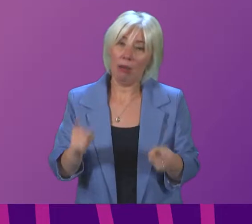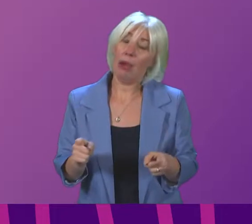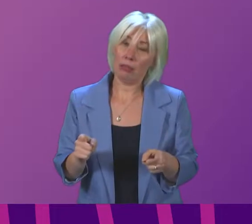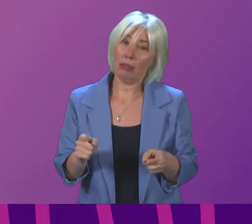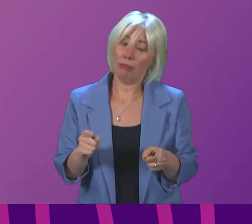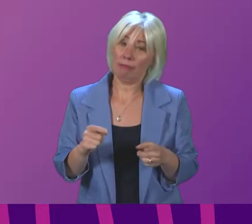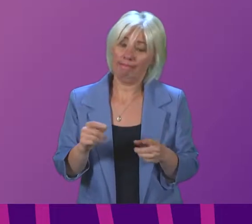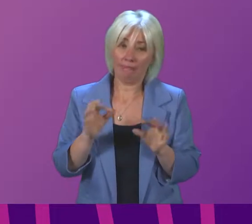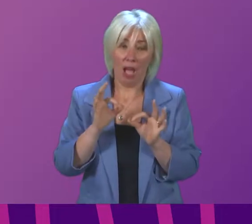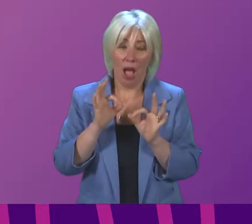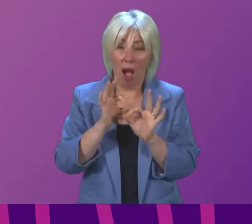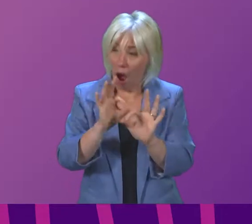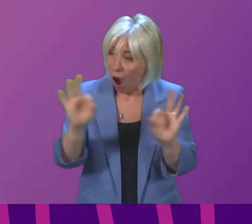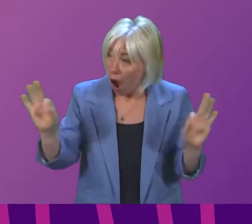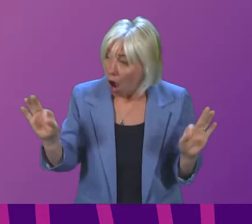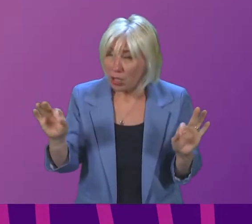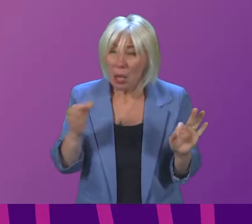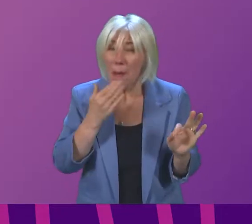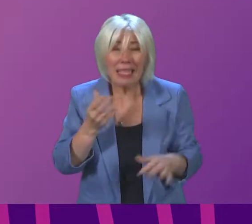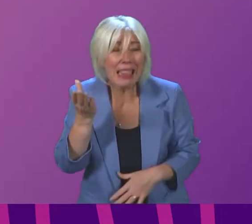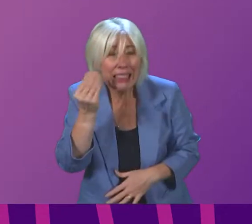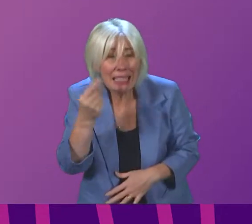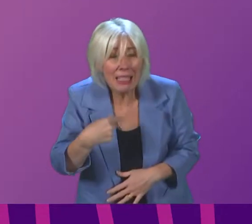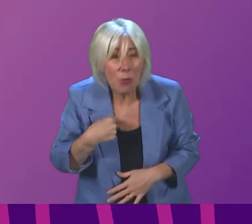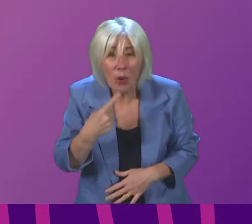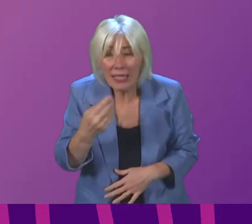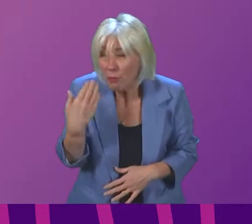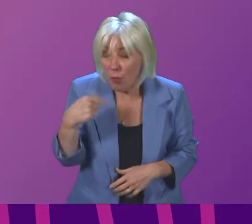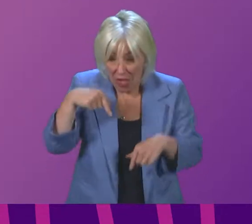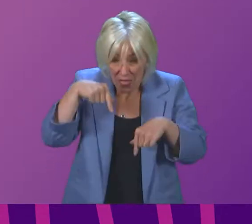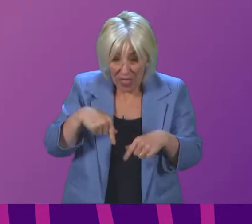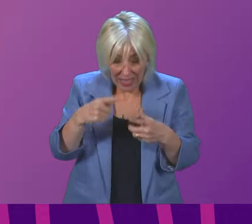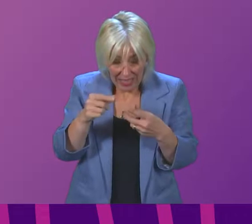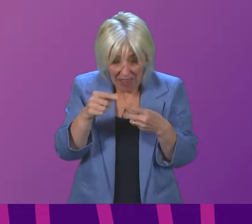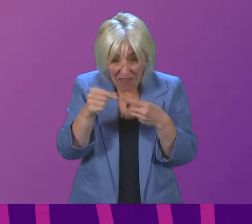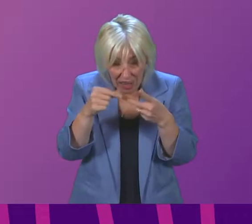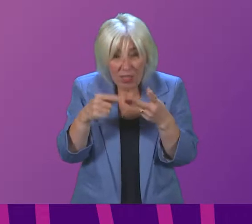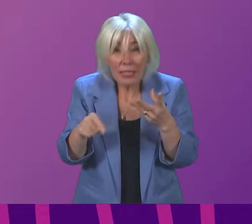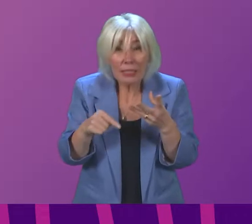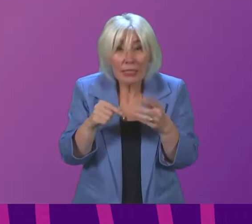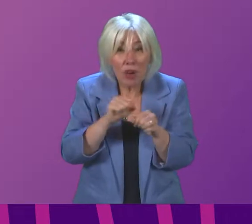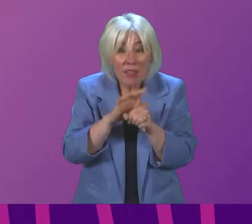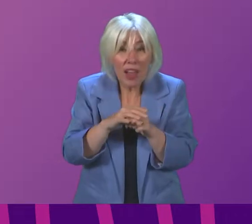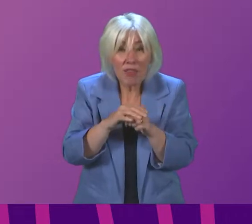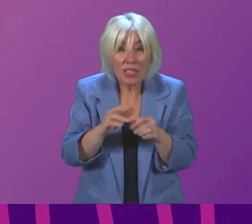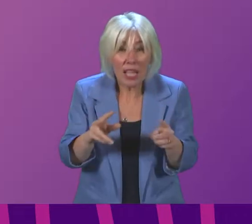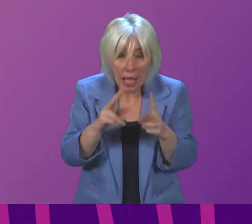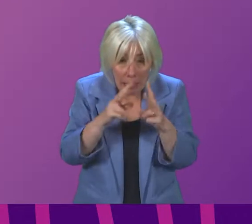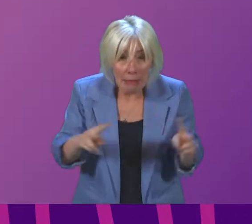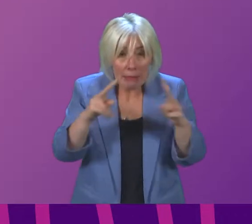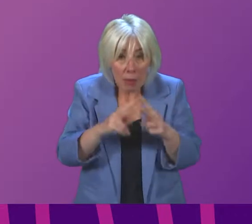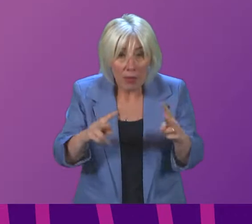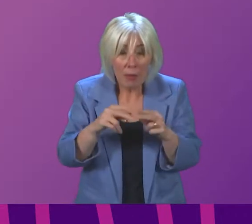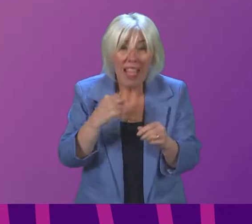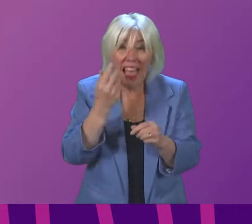all members to listen to what I said earlier on this variant of the virus cases are doubling every two to three days it